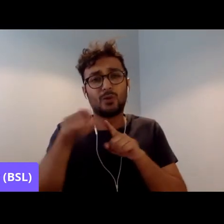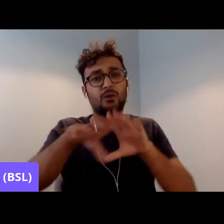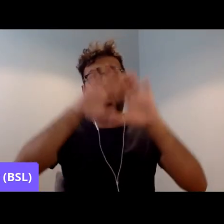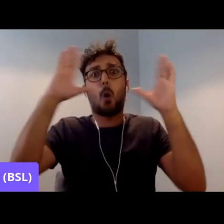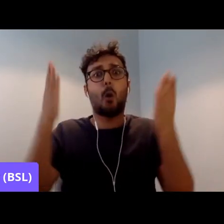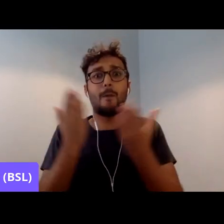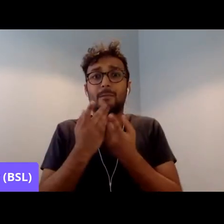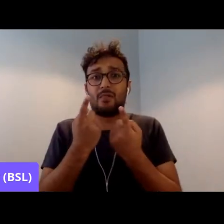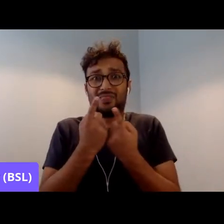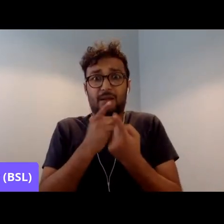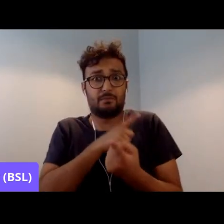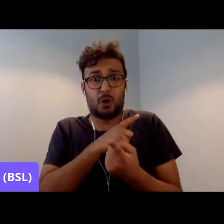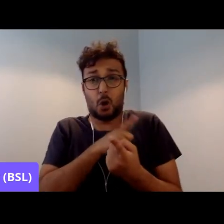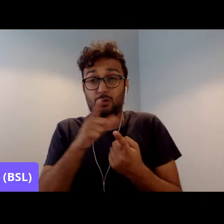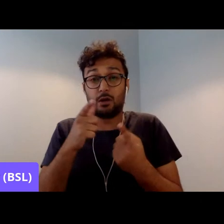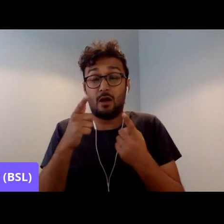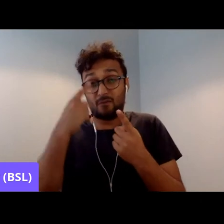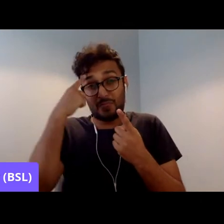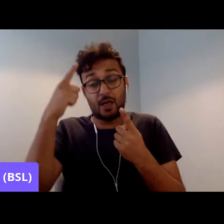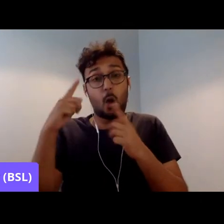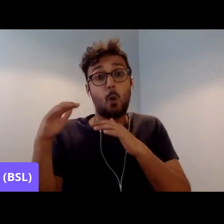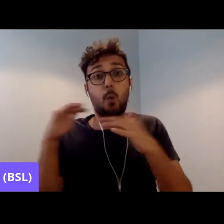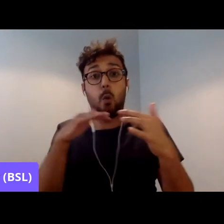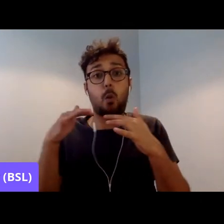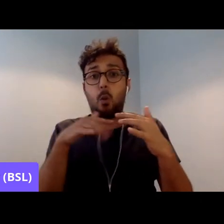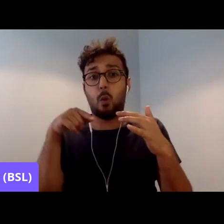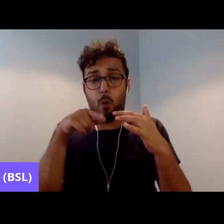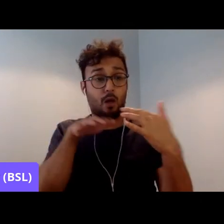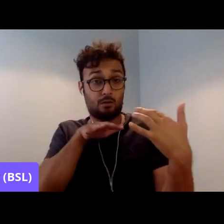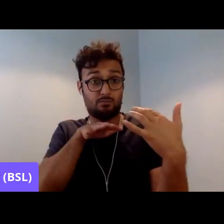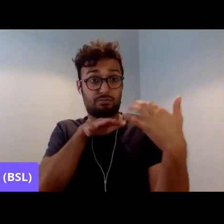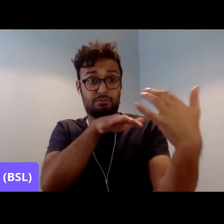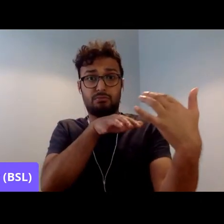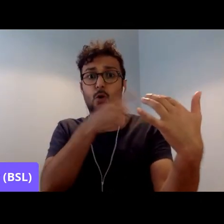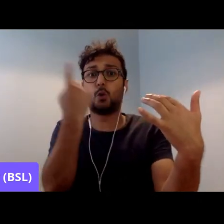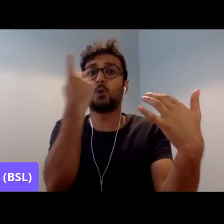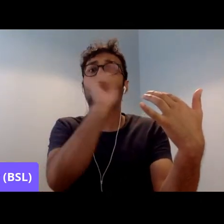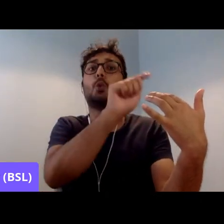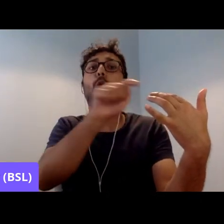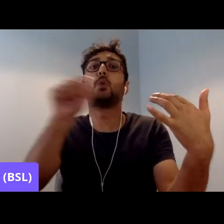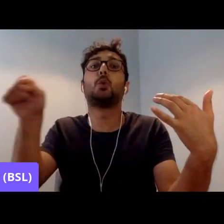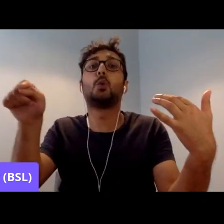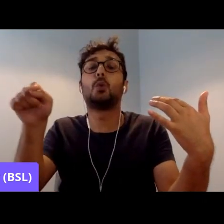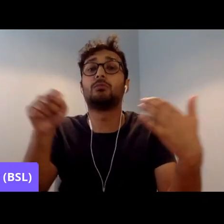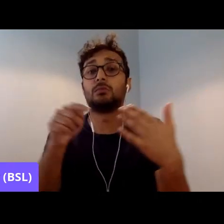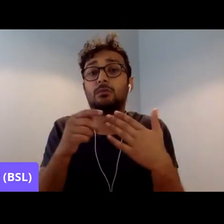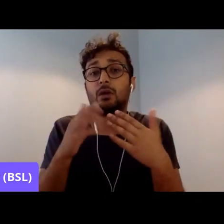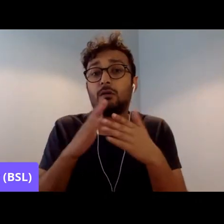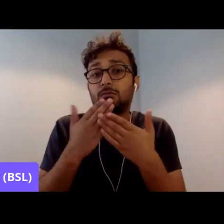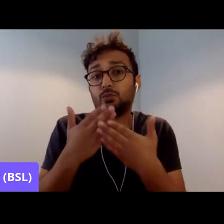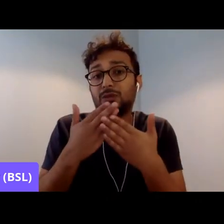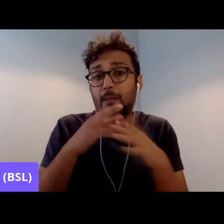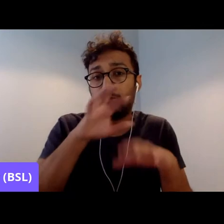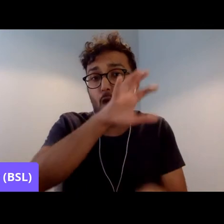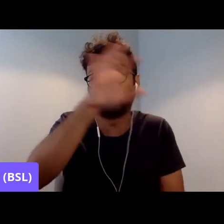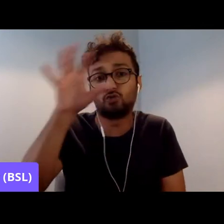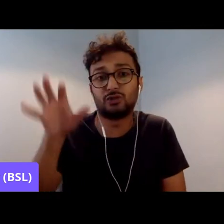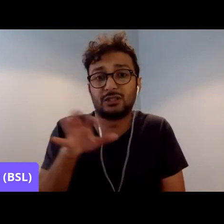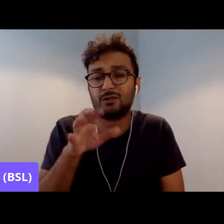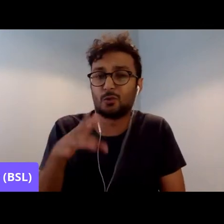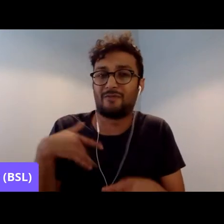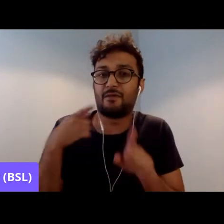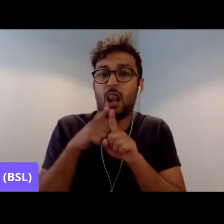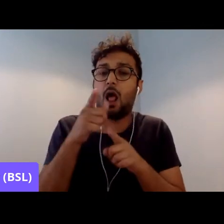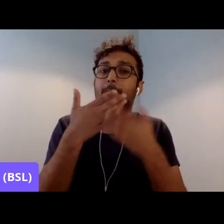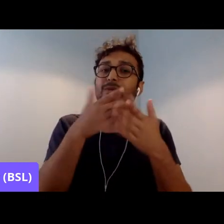so many of them have been launched on Muslim countries. And it's as though the lives of those people don't really matter. Again, if you look at